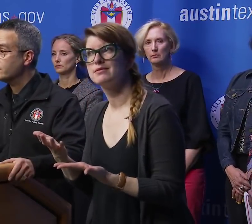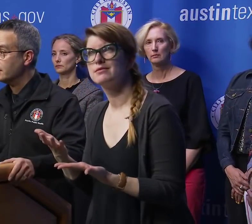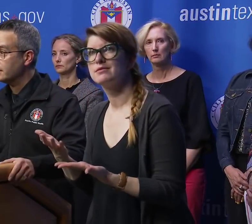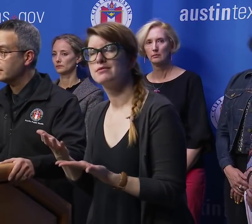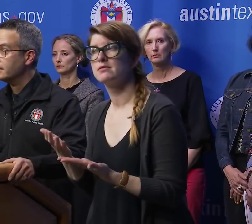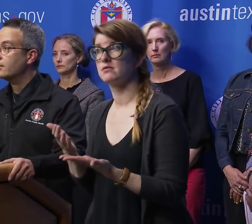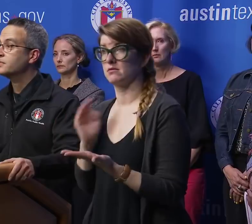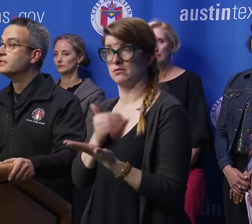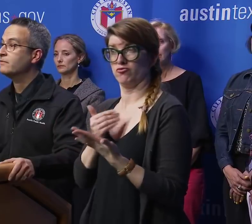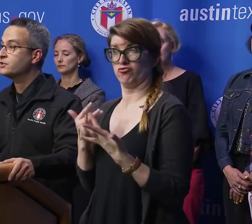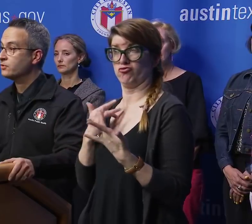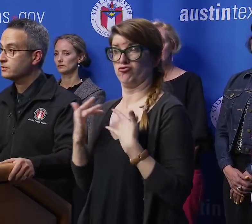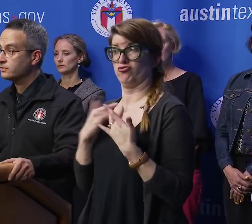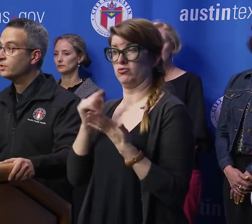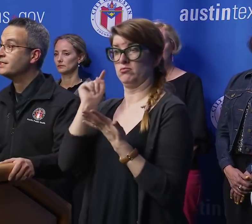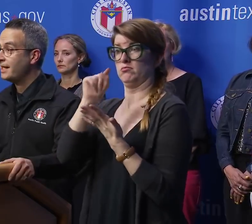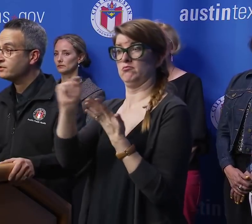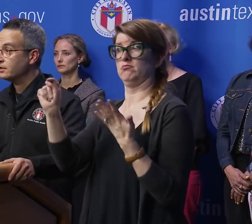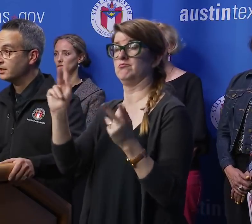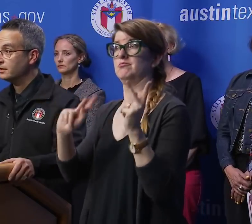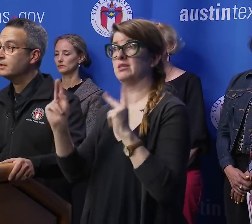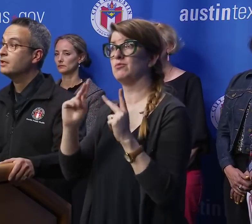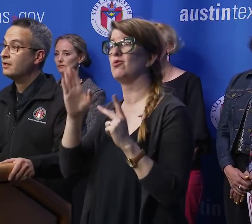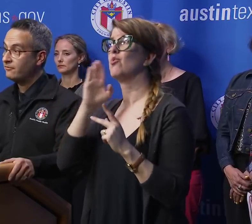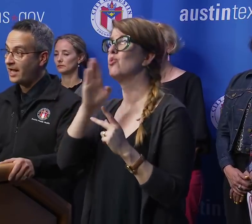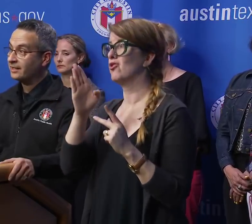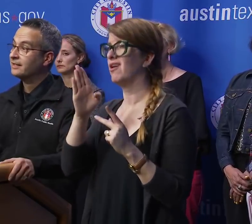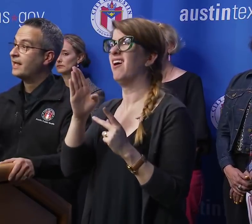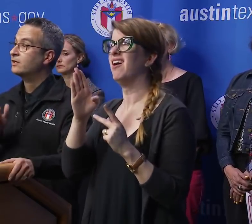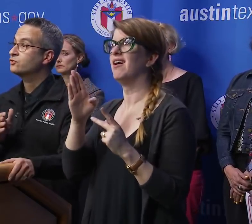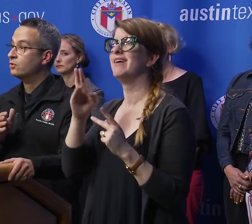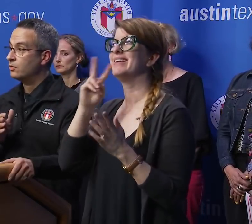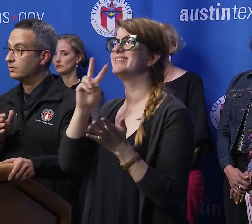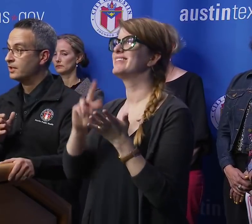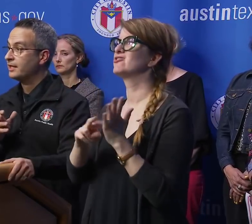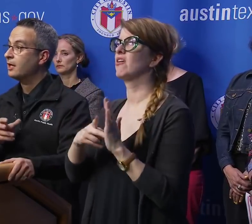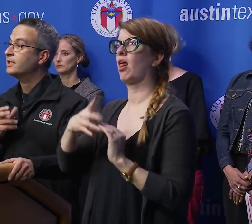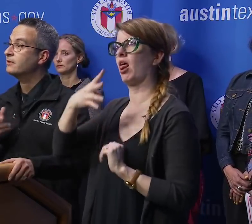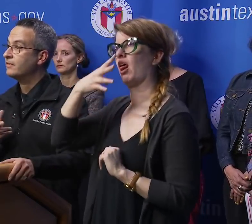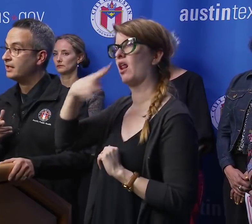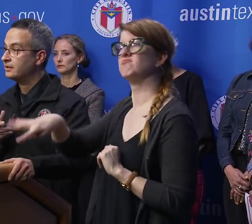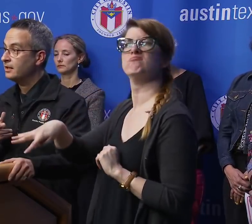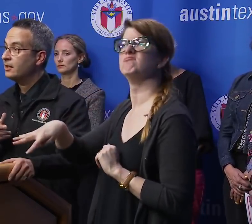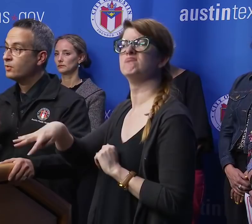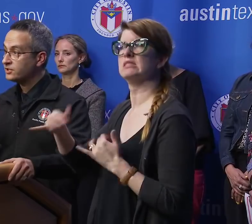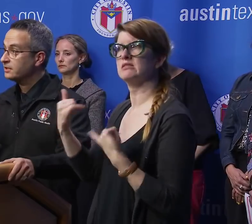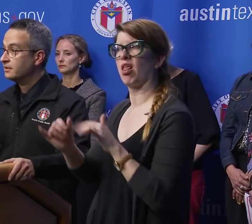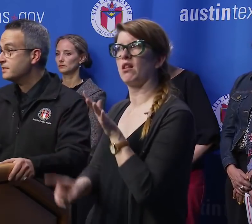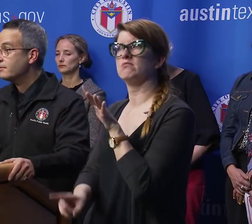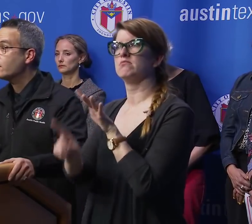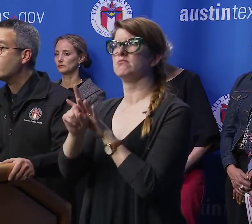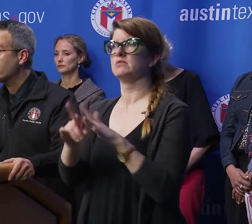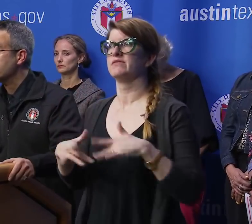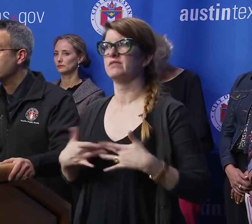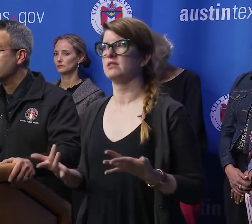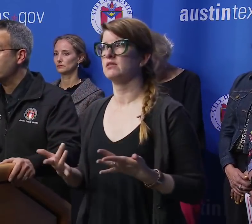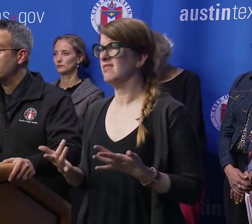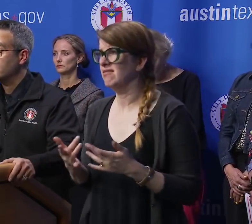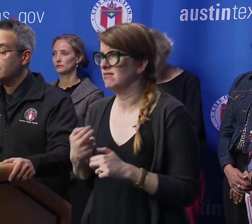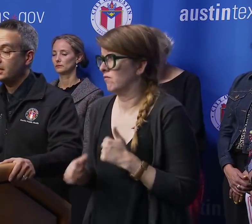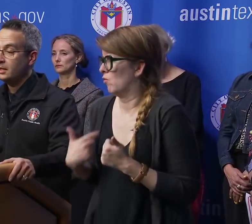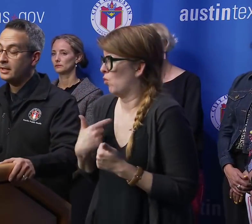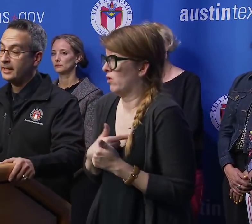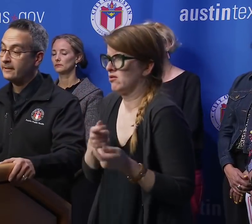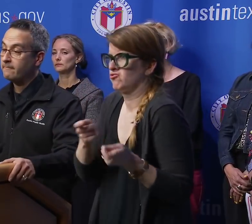was a possibility that those individuals would intentionally violate that control order and come to the event, which is difficult for us to